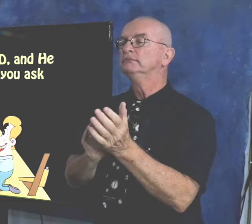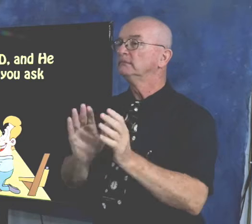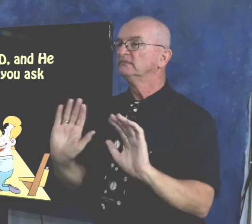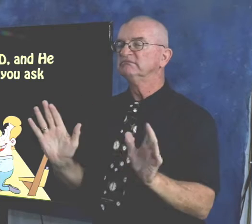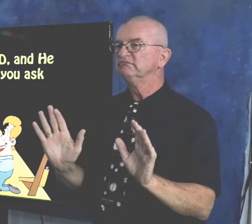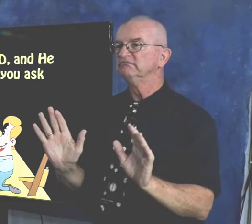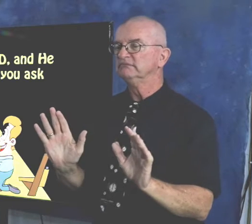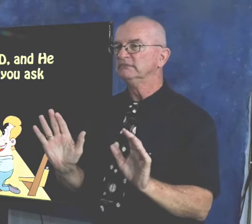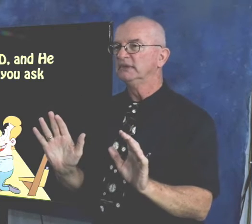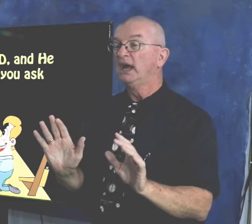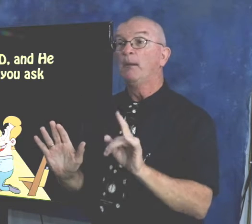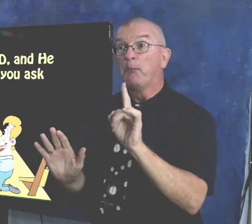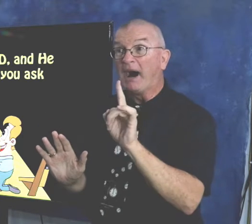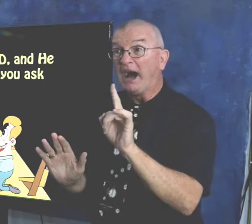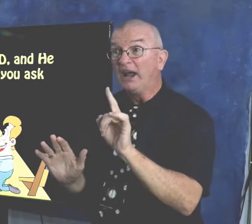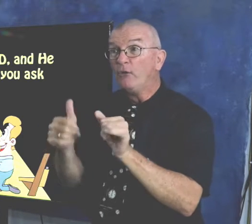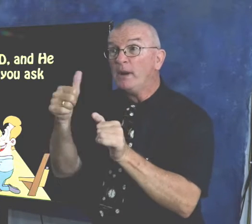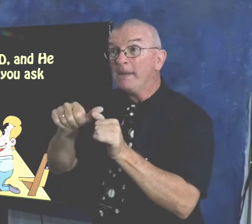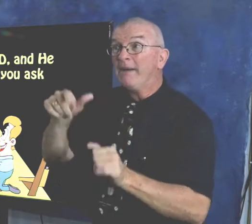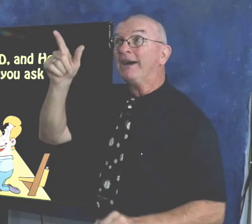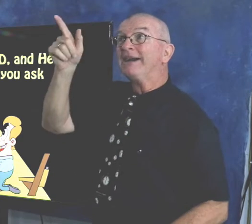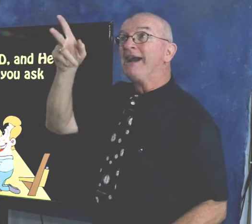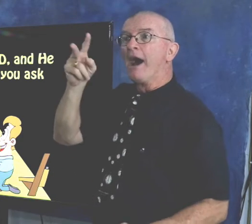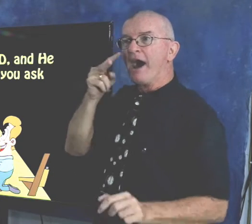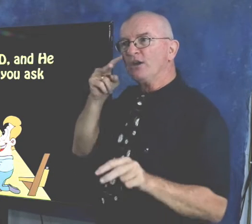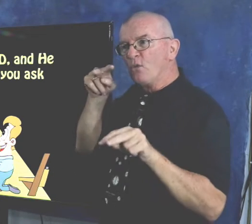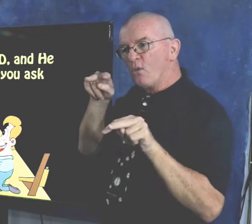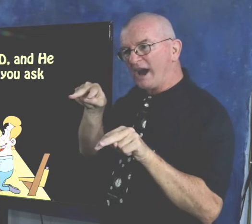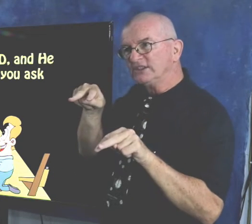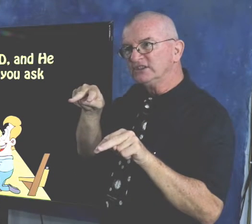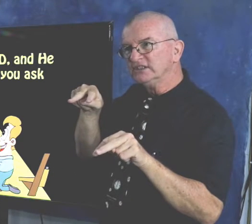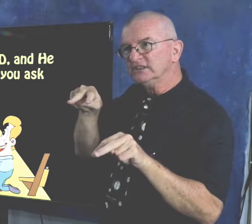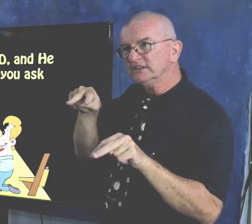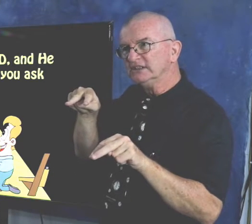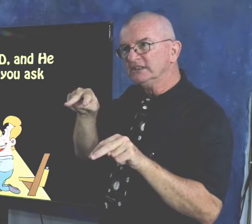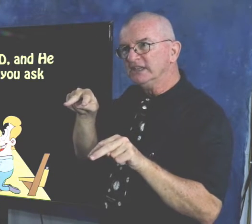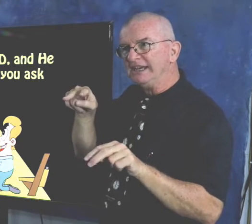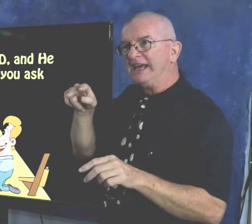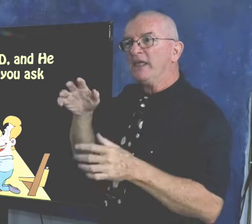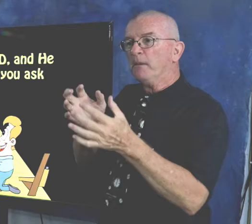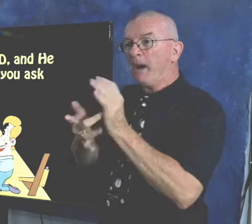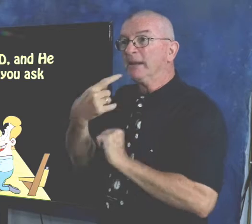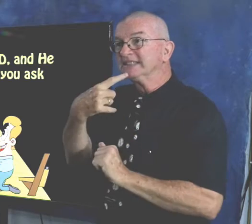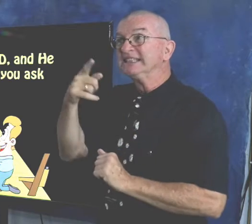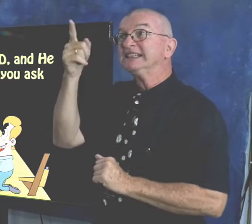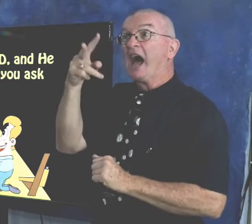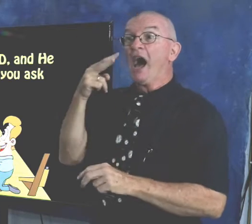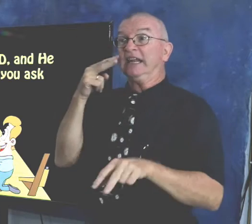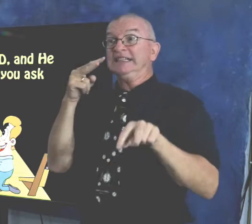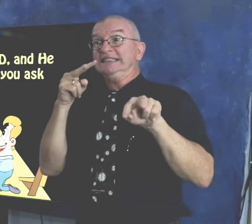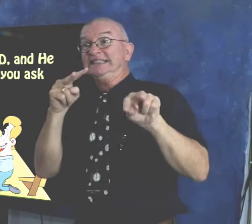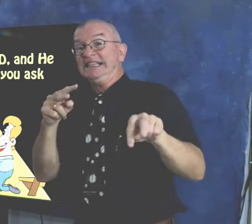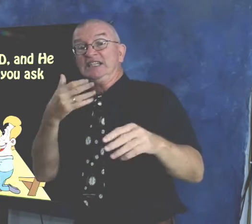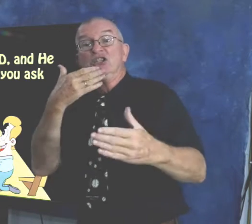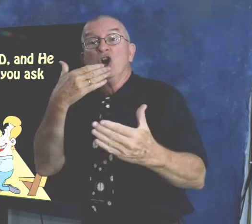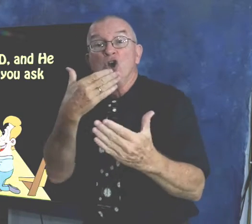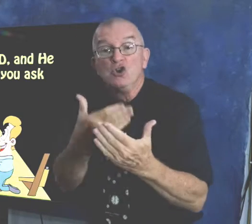Nobody will praise us. But, remember, God is watching. The Bible says, God